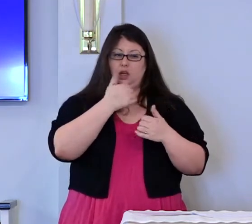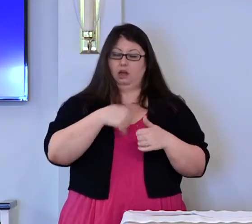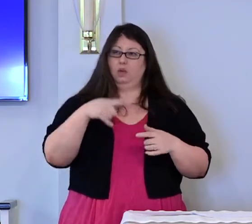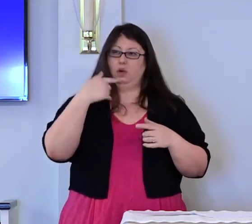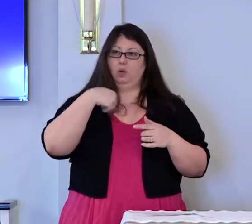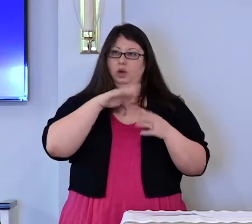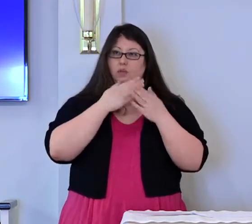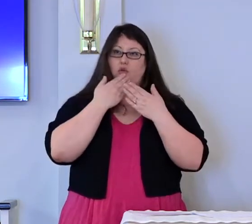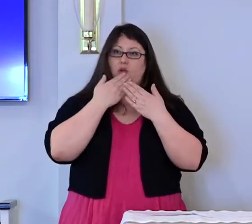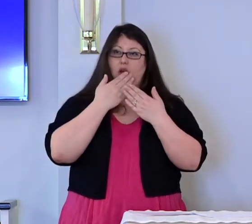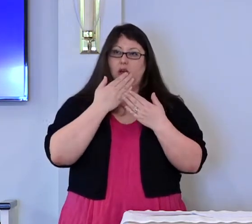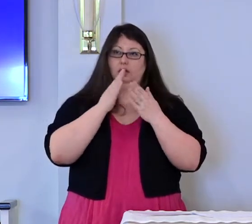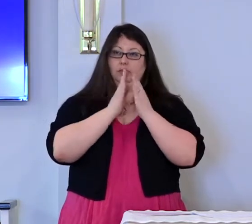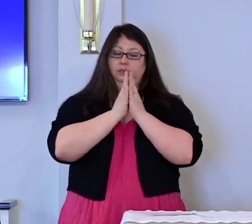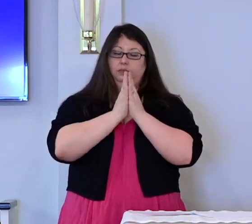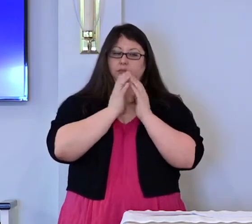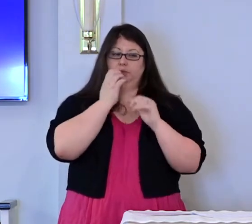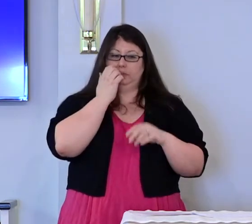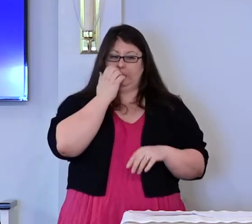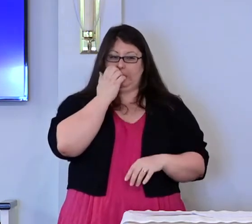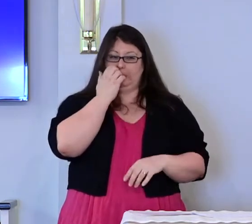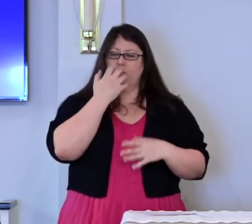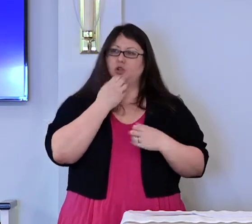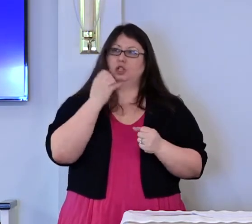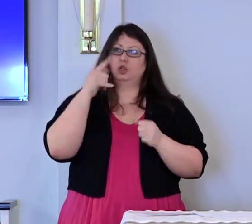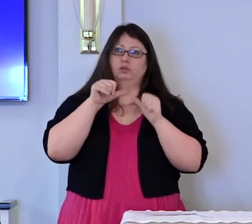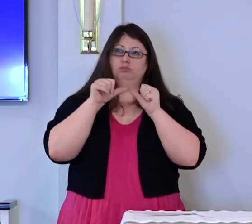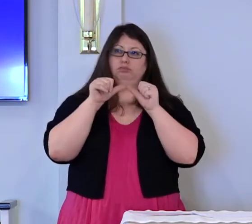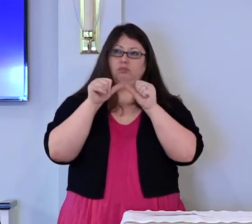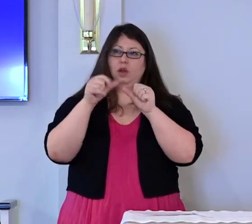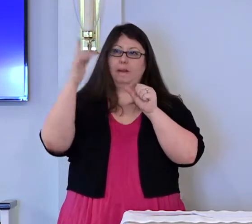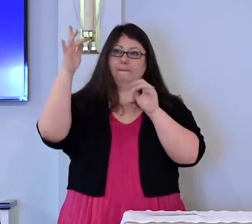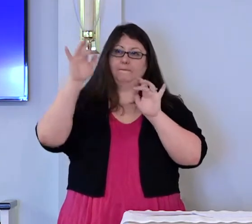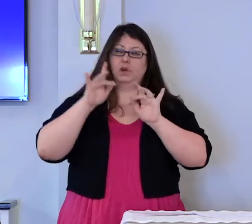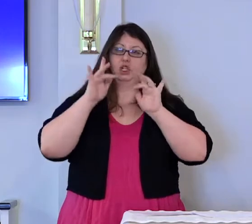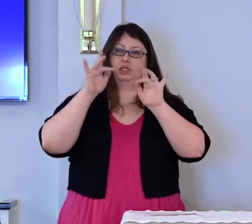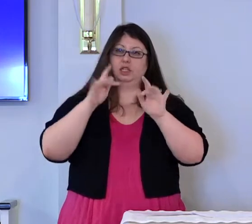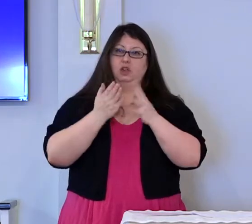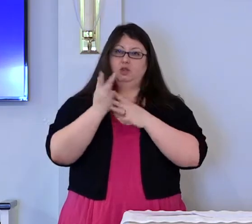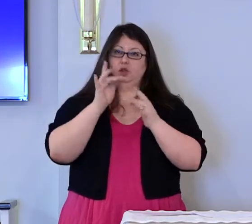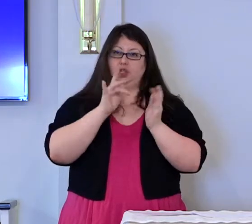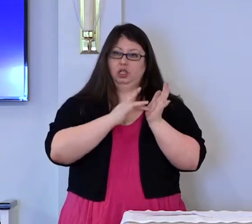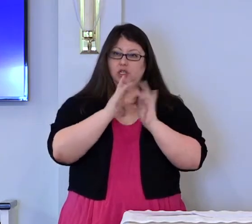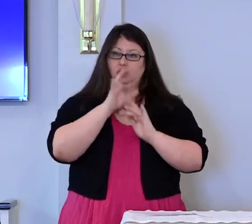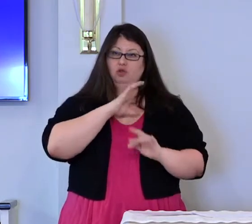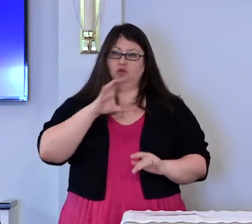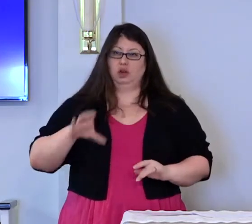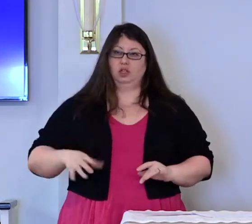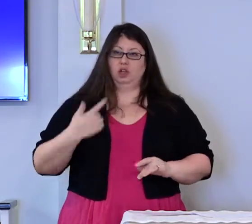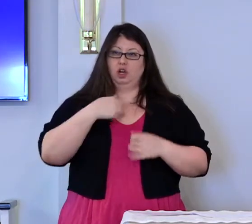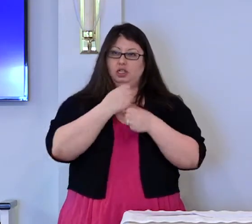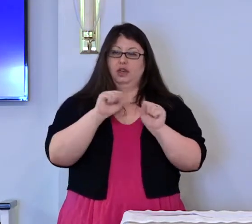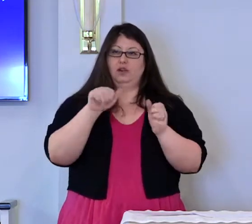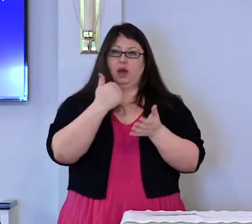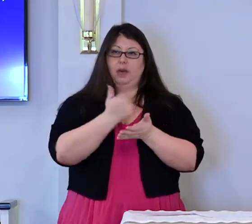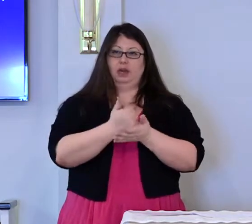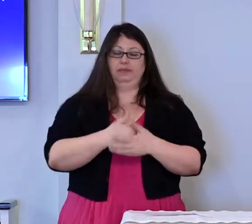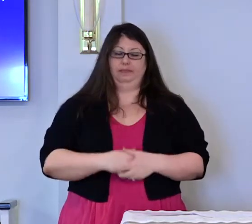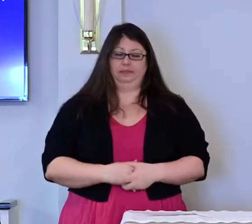trusting in your boundless mercy through Jesus Christ, our Savior. Amen.